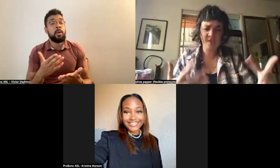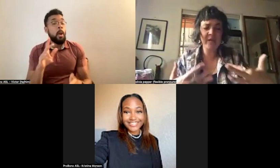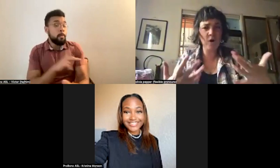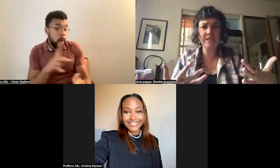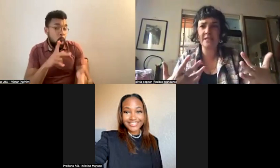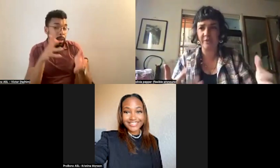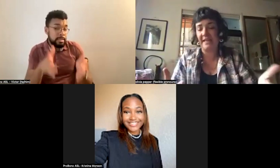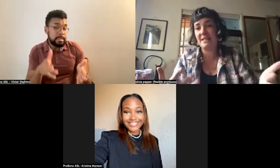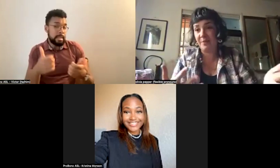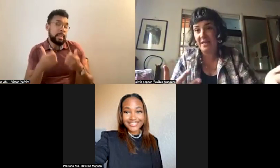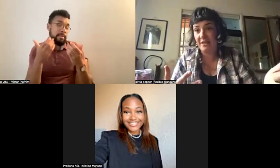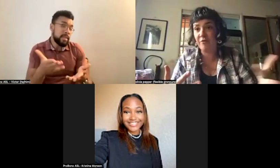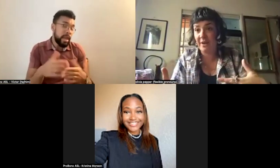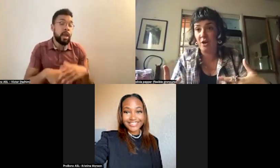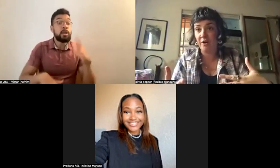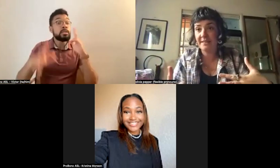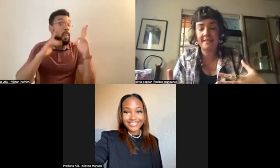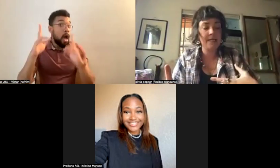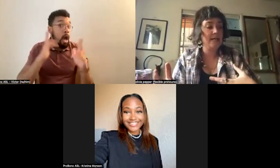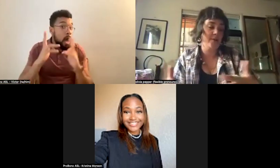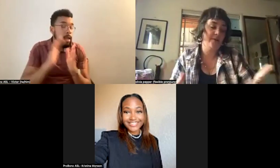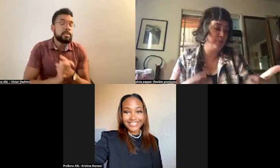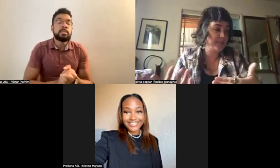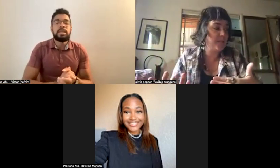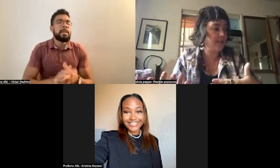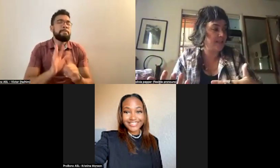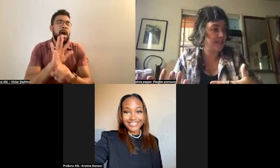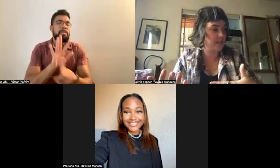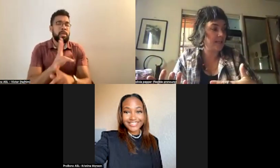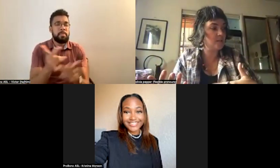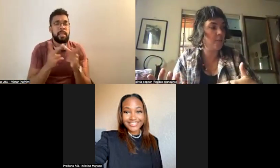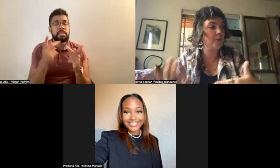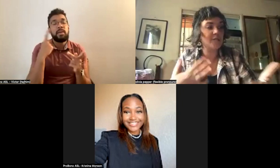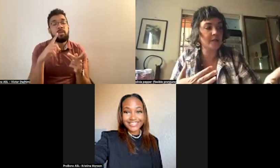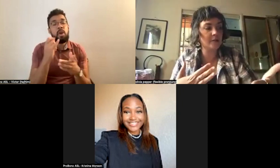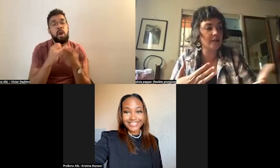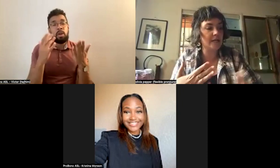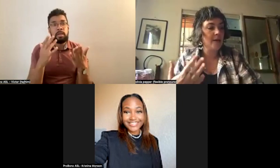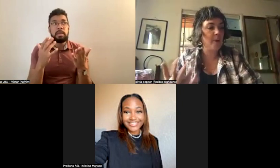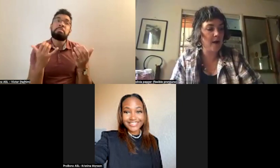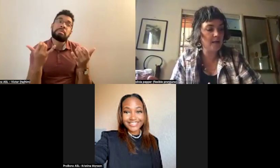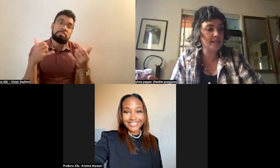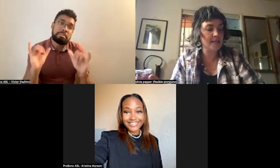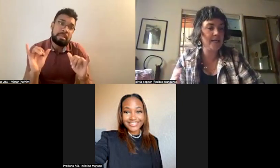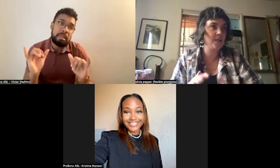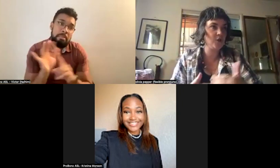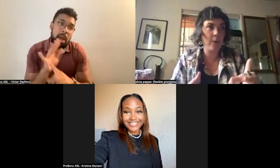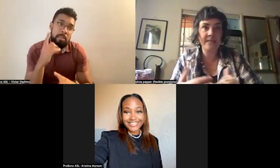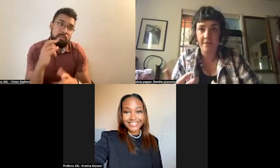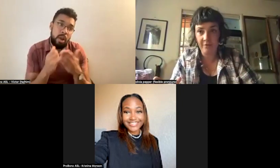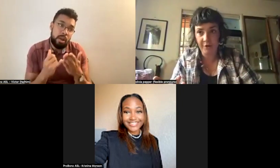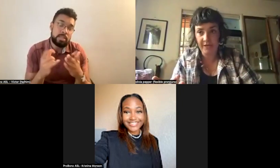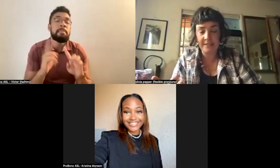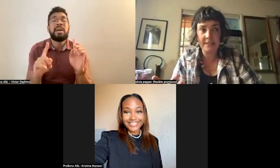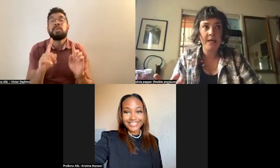It was the place to be for many artists. I mean, in some ways it still is, but particularly Paris in the twenties